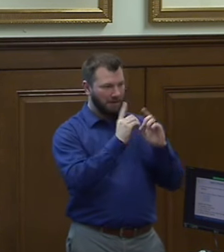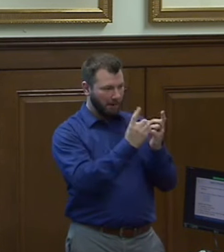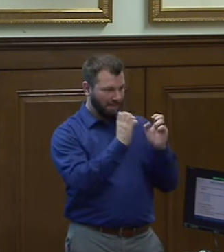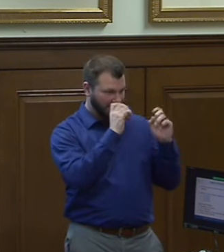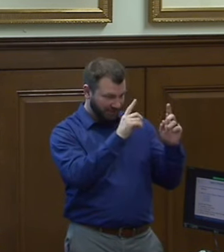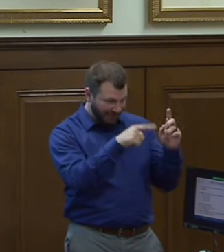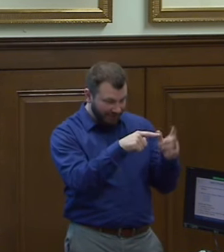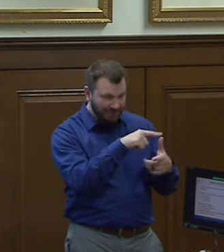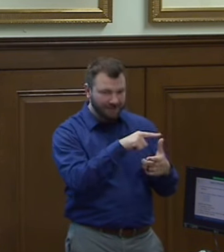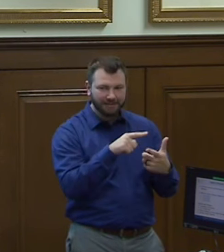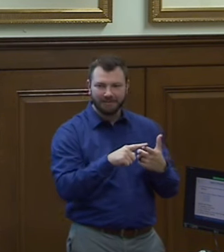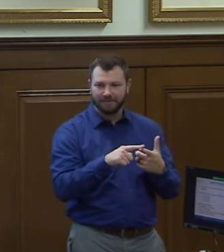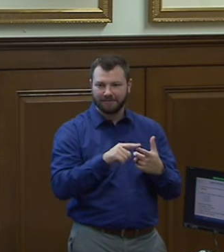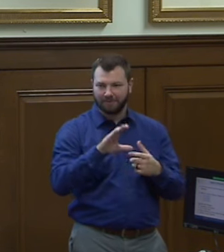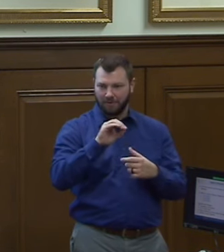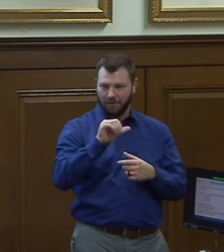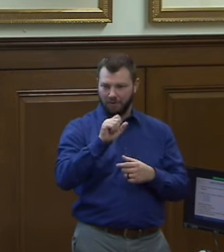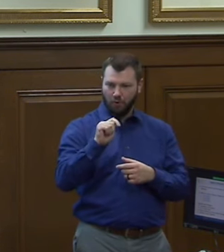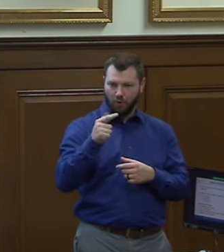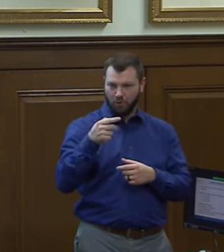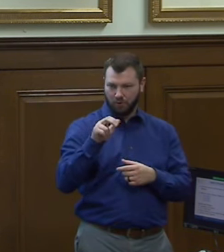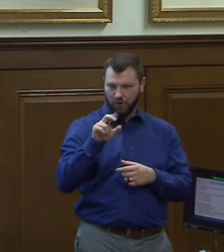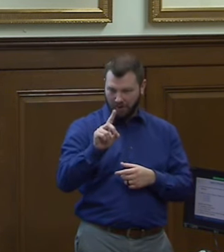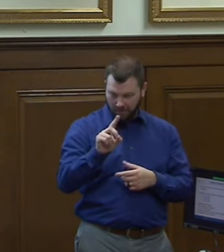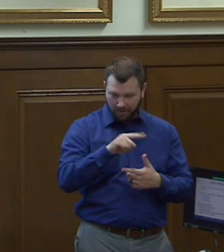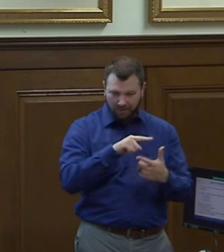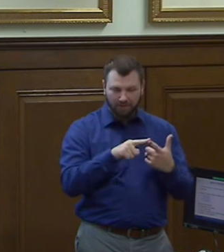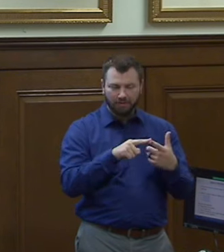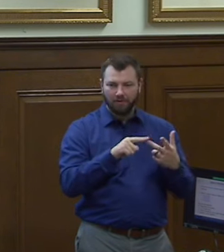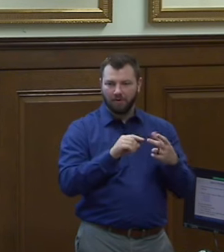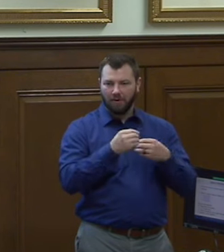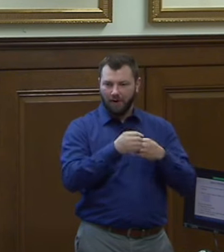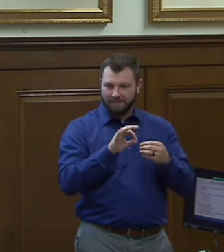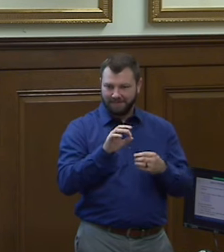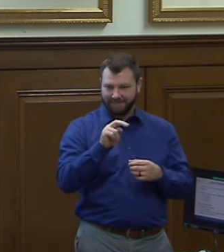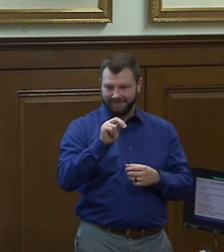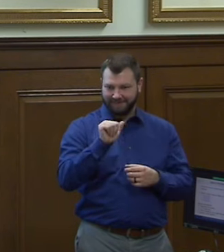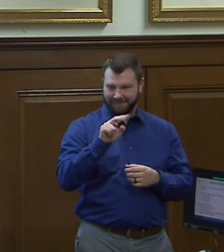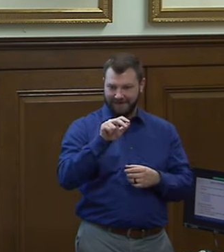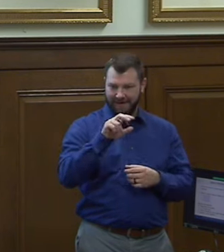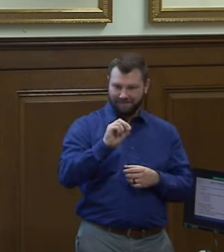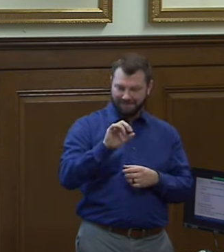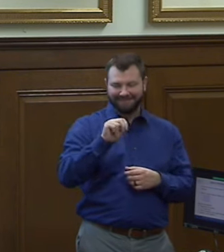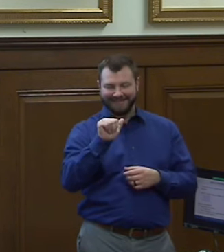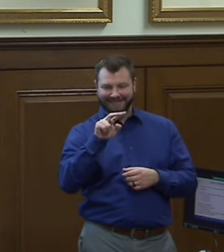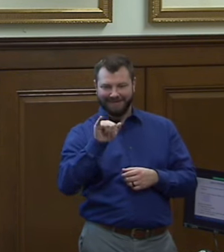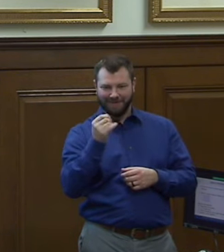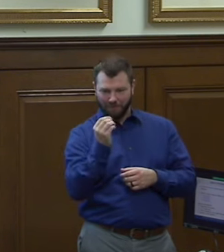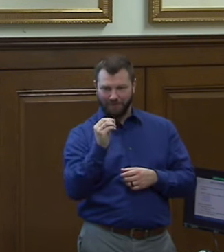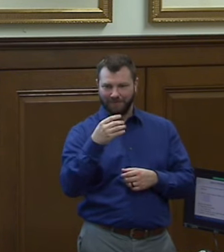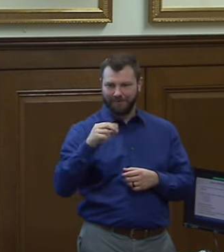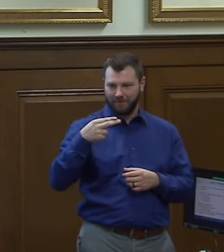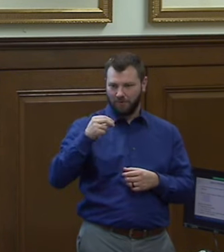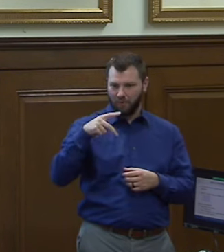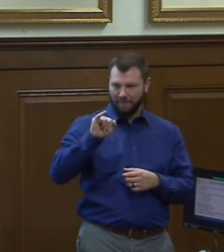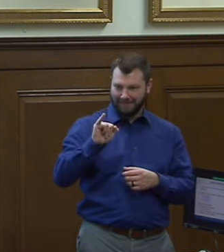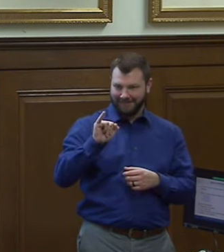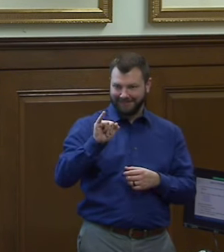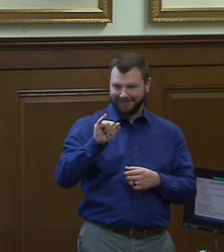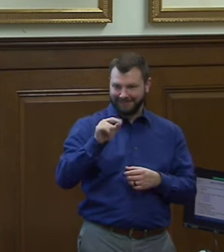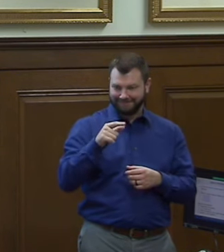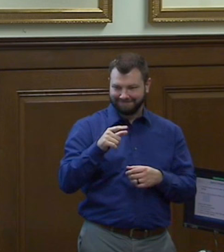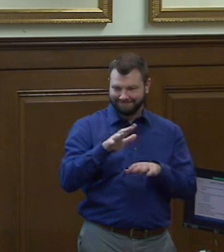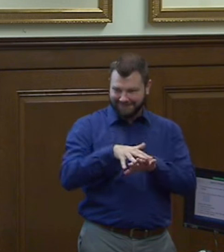the coast guard the office of navajo and hopi indian relocation and the bureau of labor